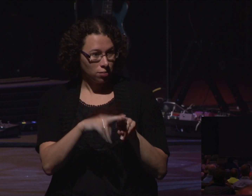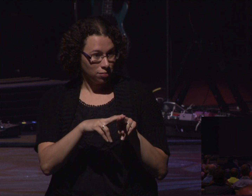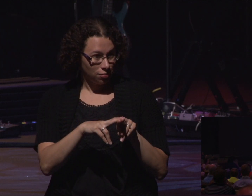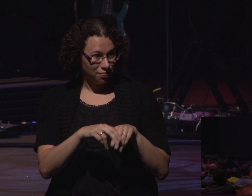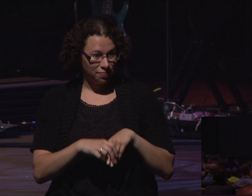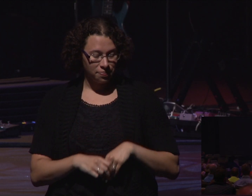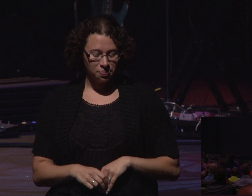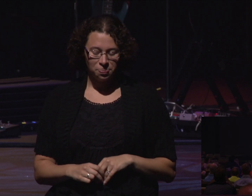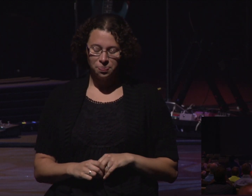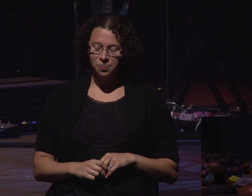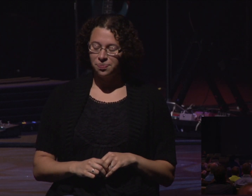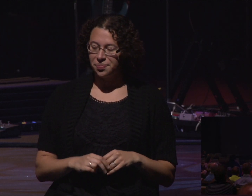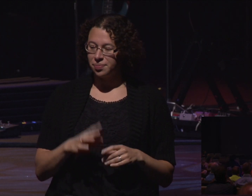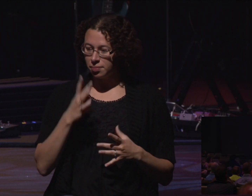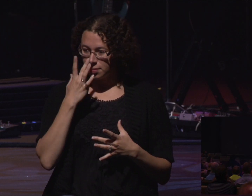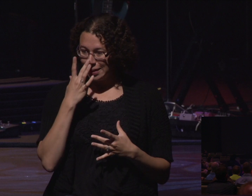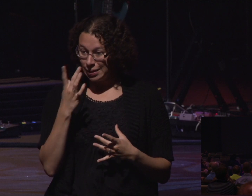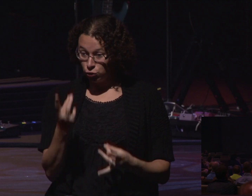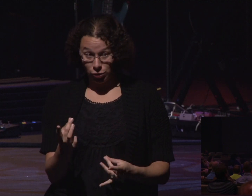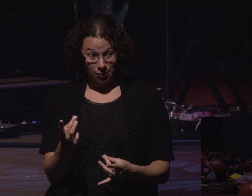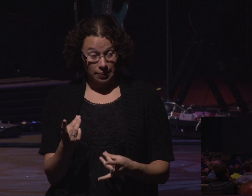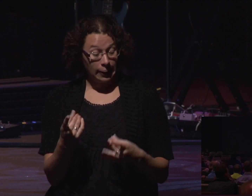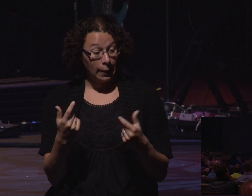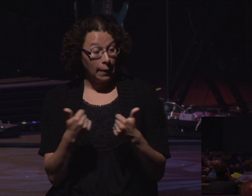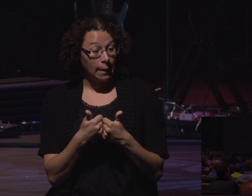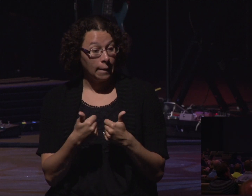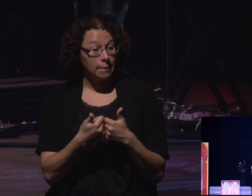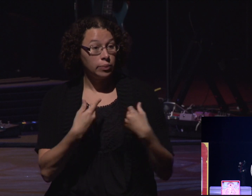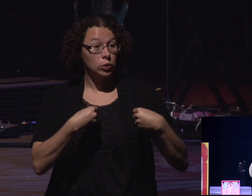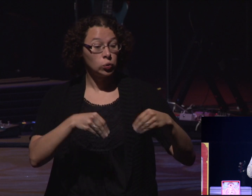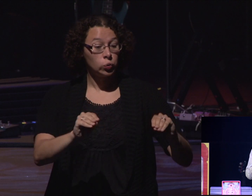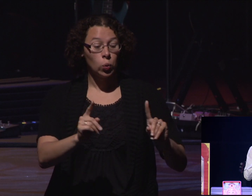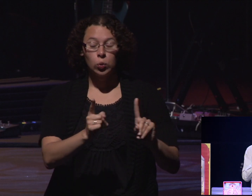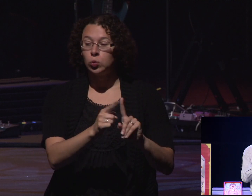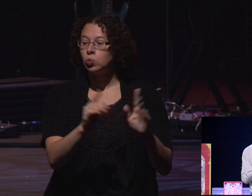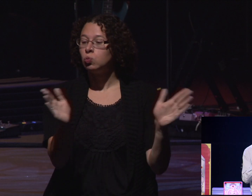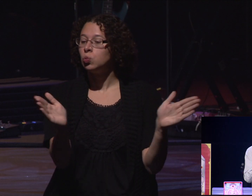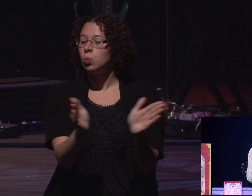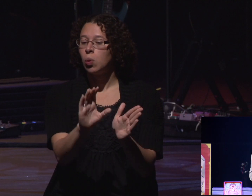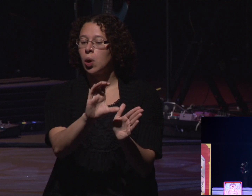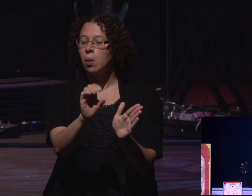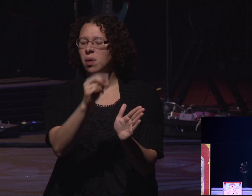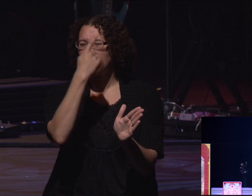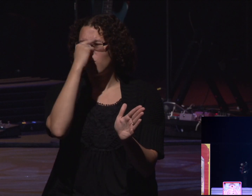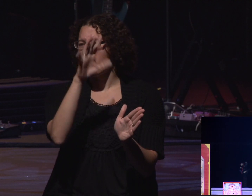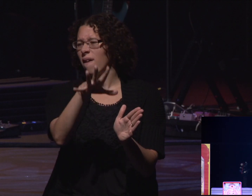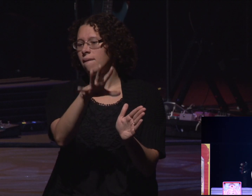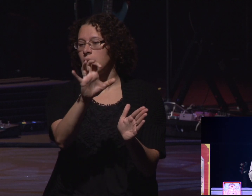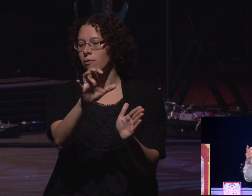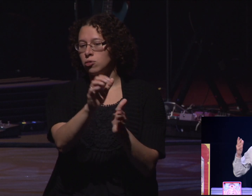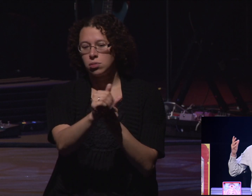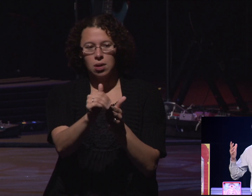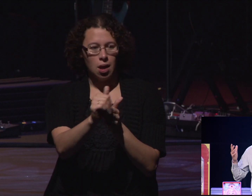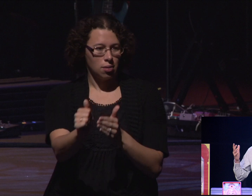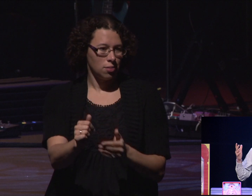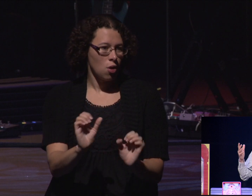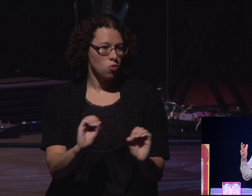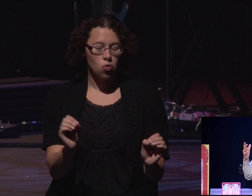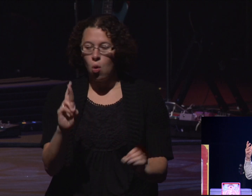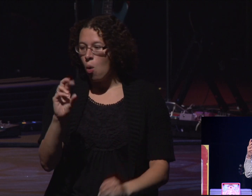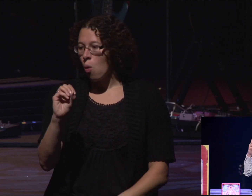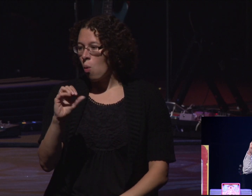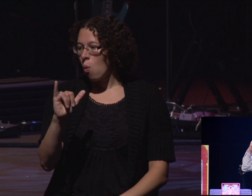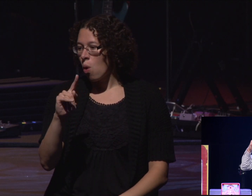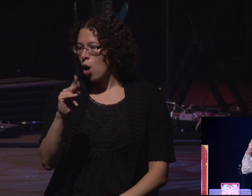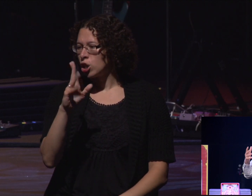game set up. It's interesting that he sold the game to a little company for $500. He didn't get any royalties because he thought it's just a